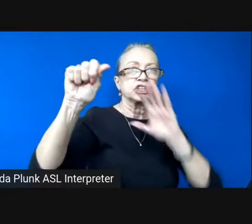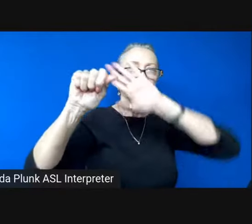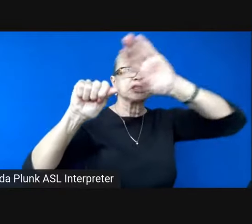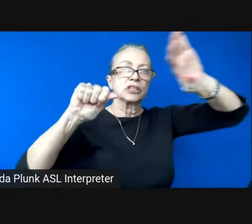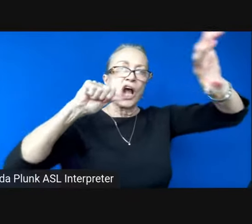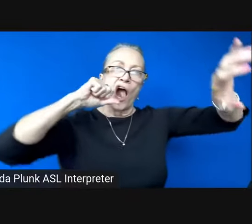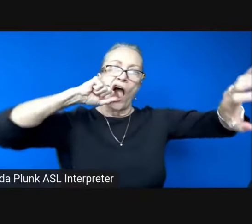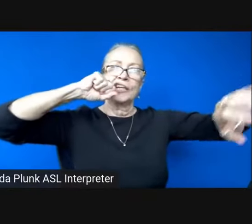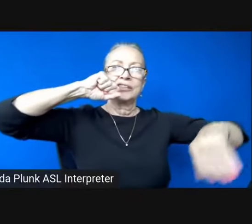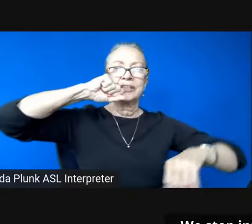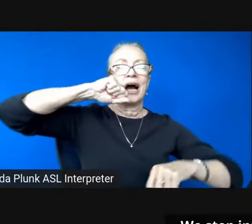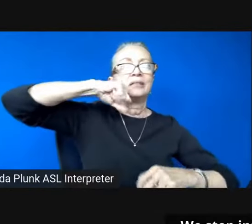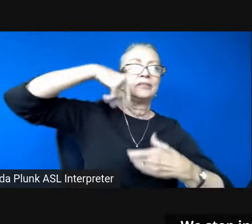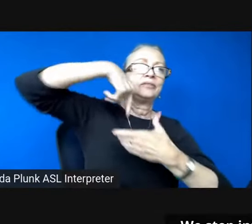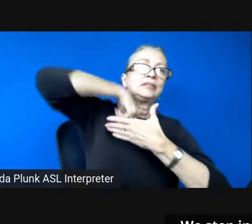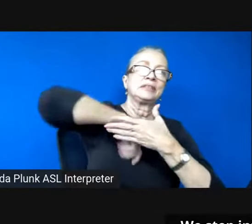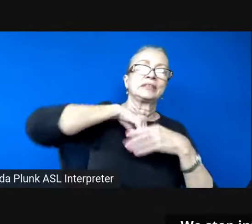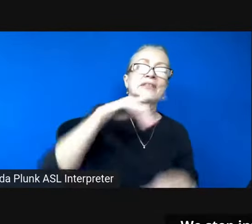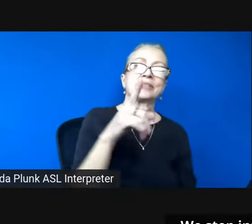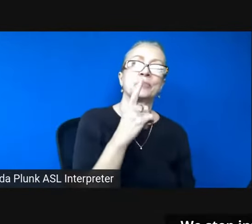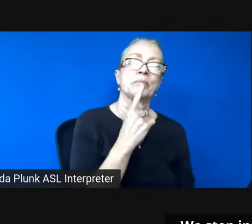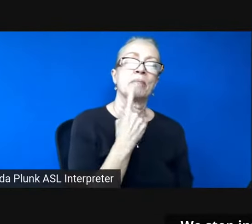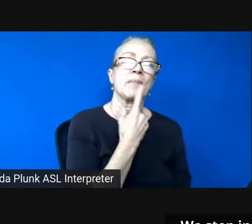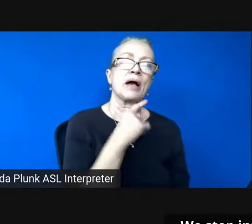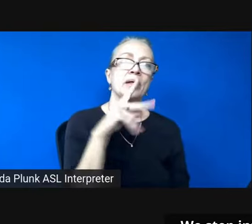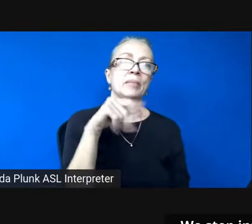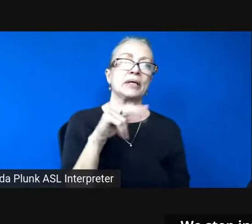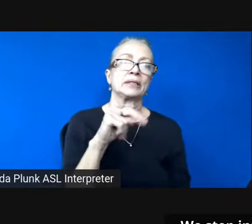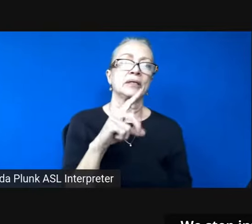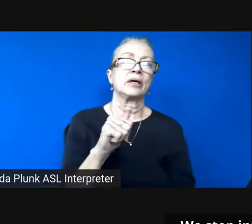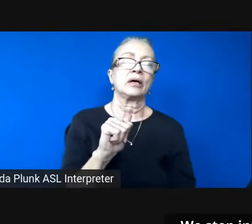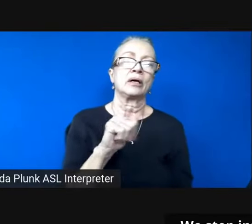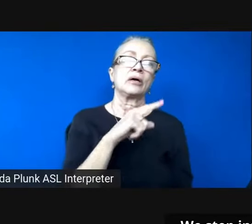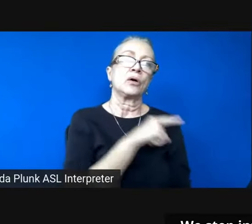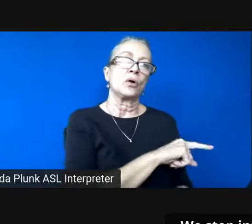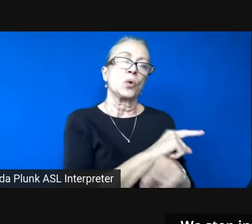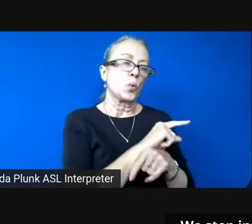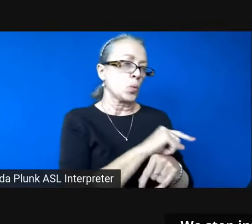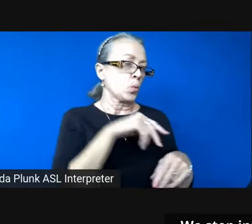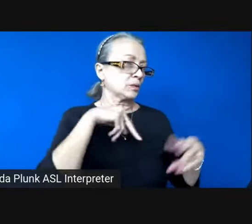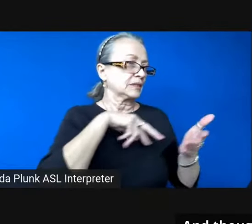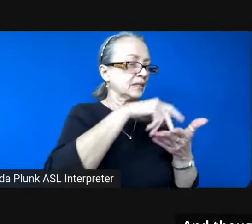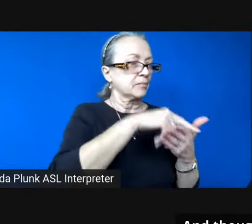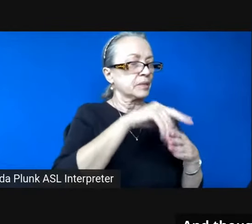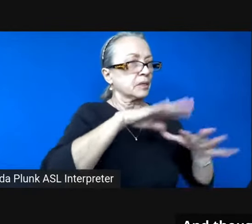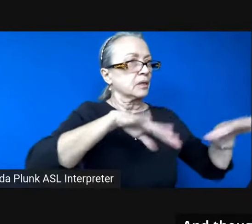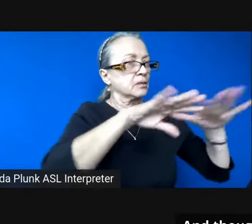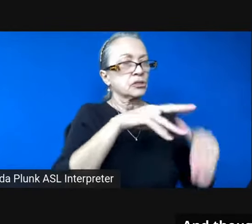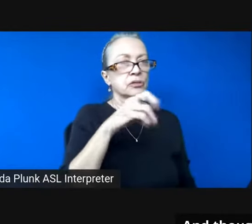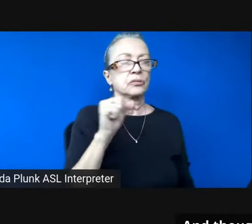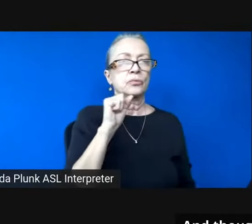its mouth we step into a clearing with budding chanterelles and though